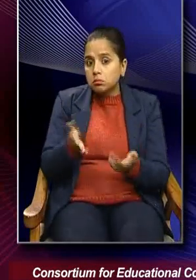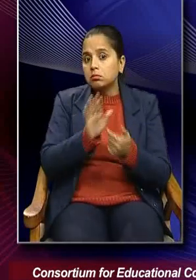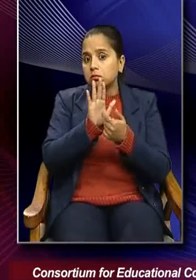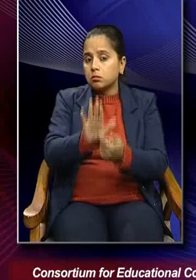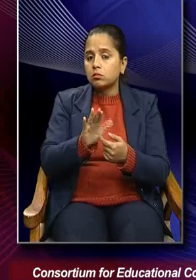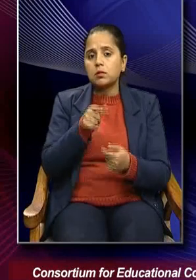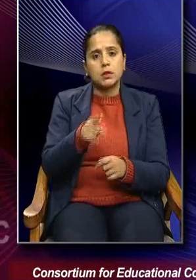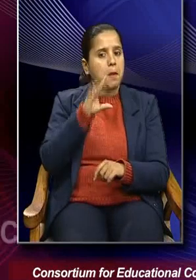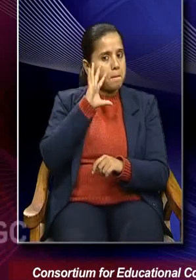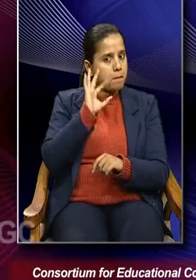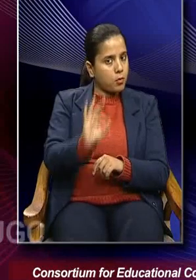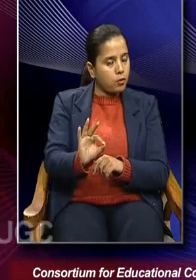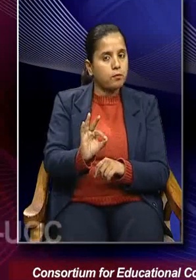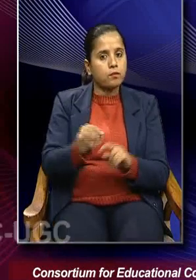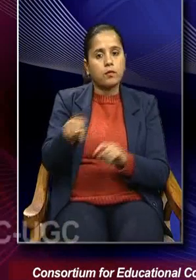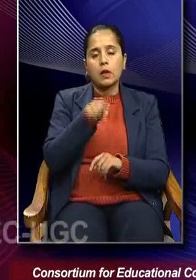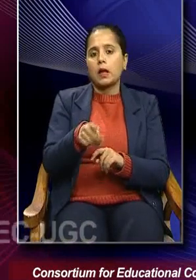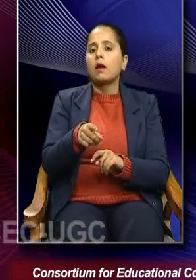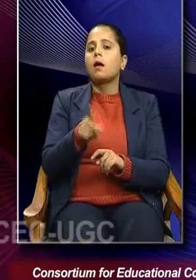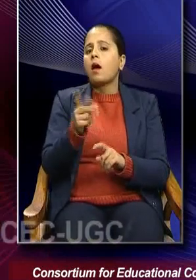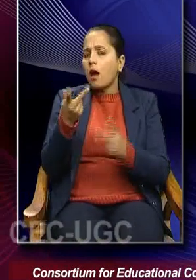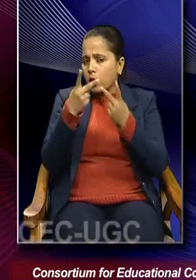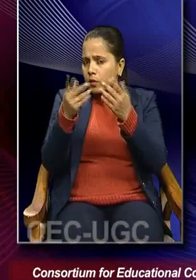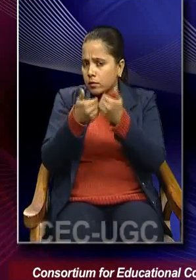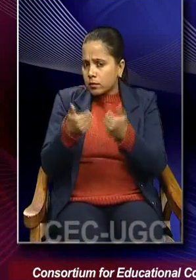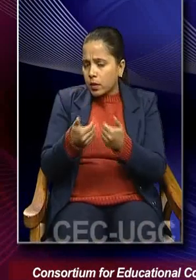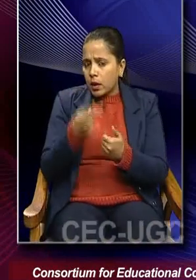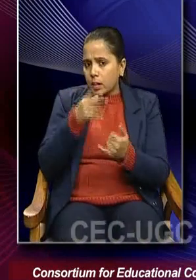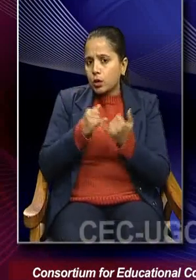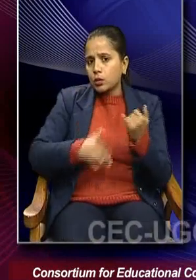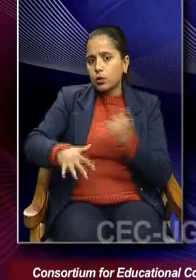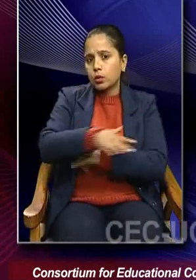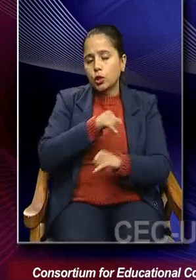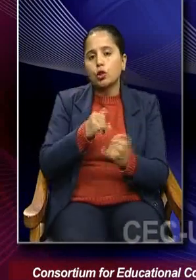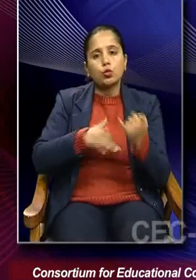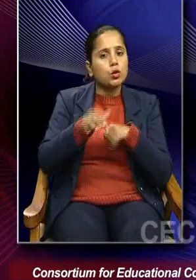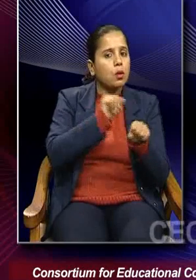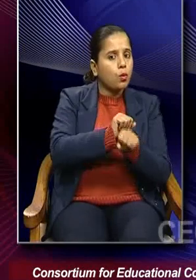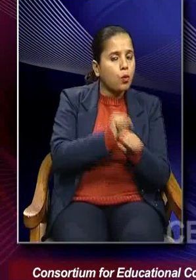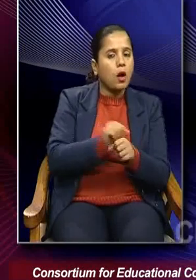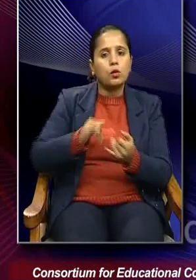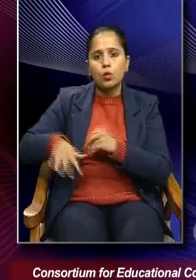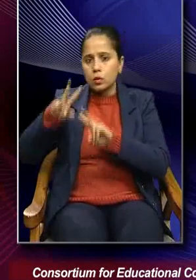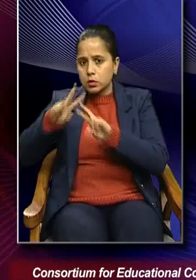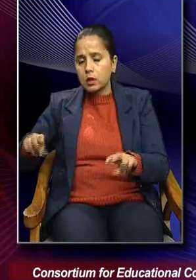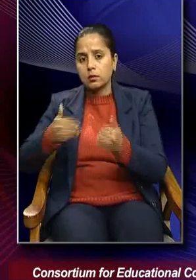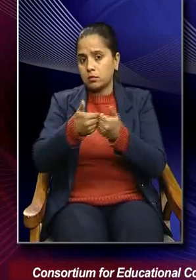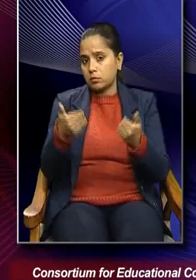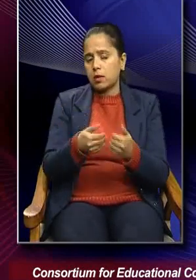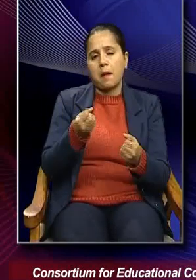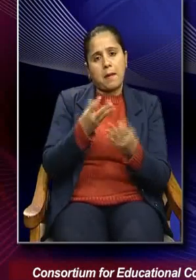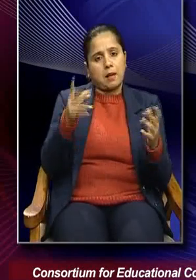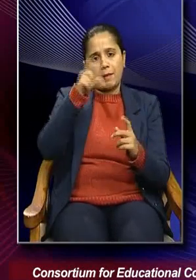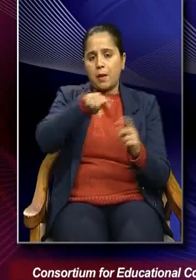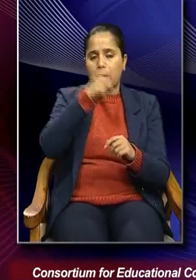it is important to differentiate sociology from social work. Most people assume